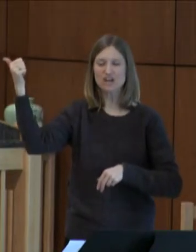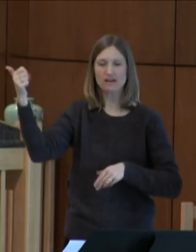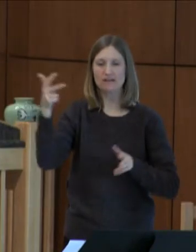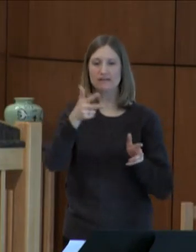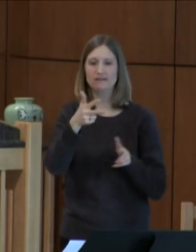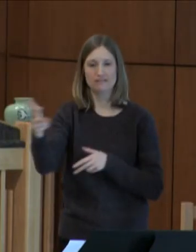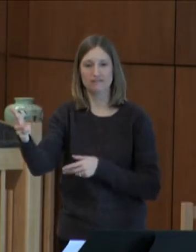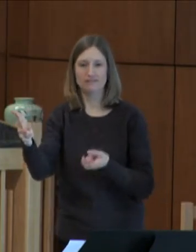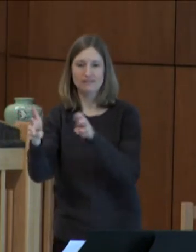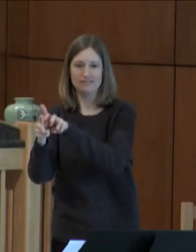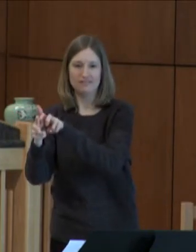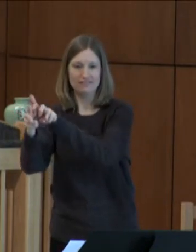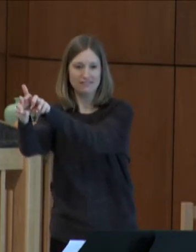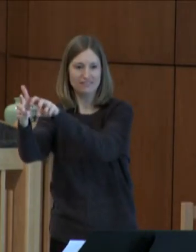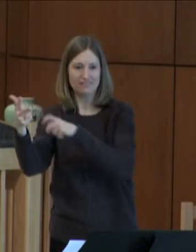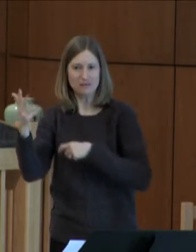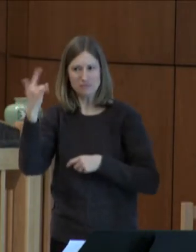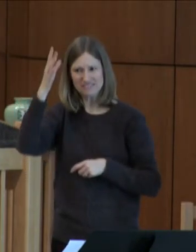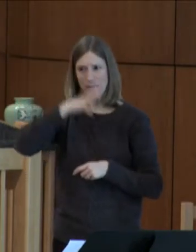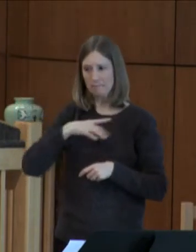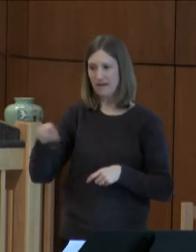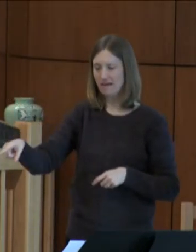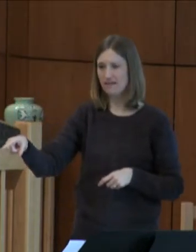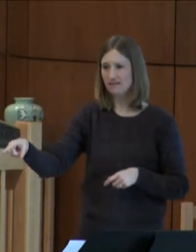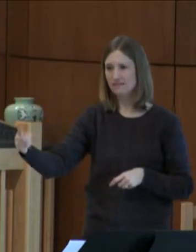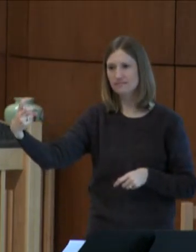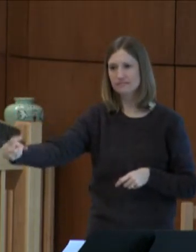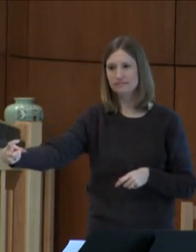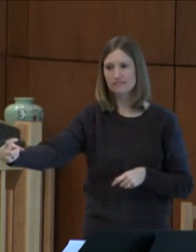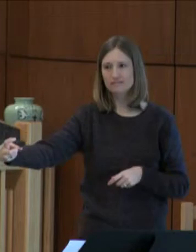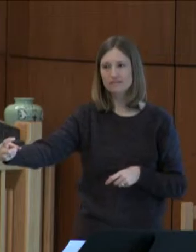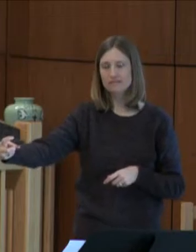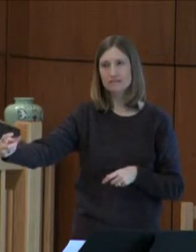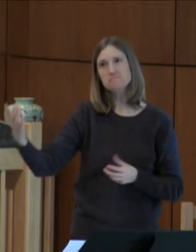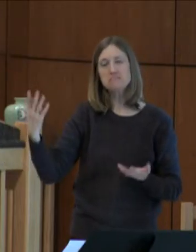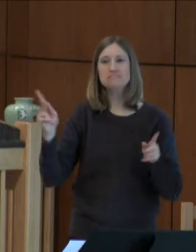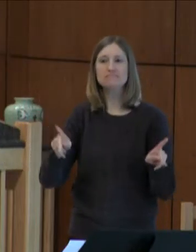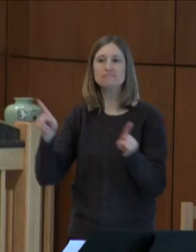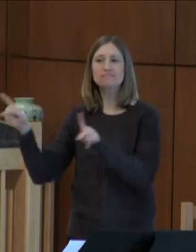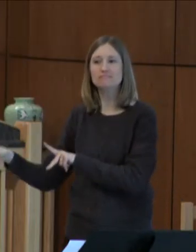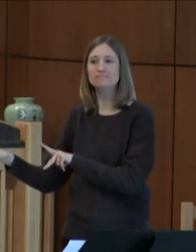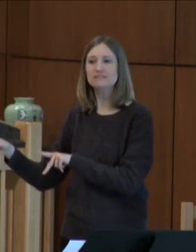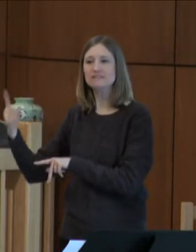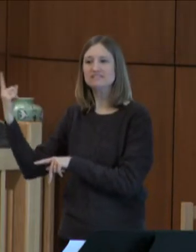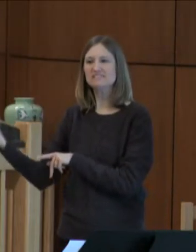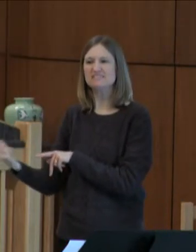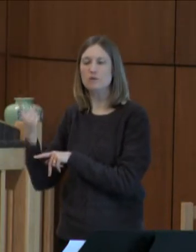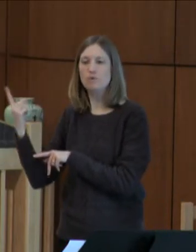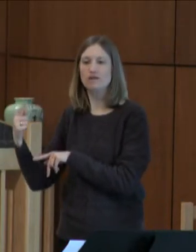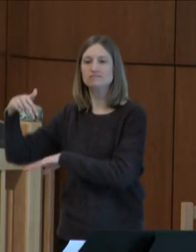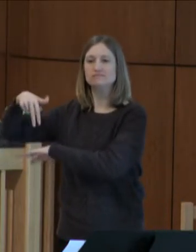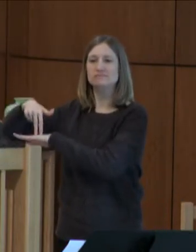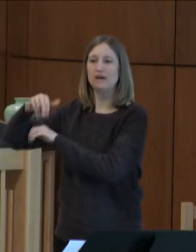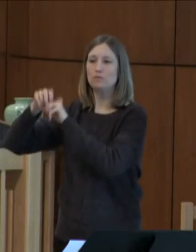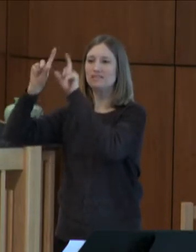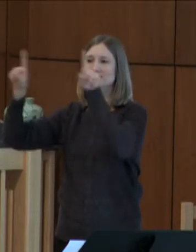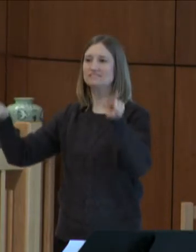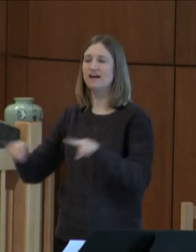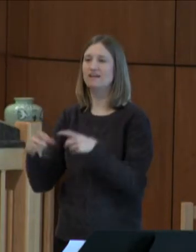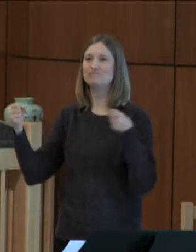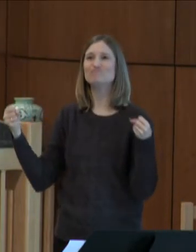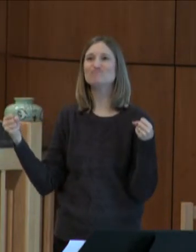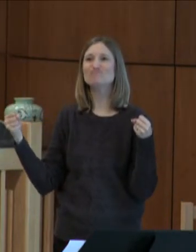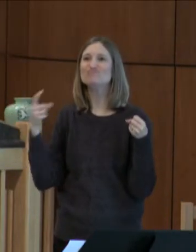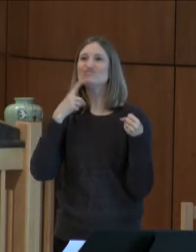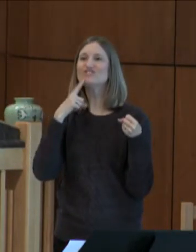Because this man at the entrance to the temple is not unlike people you might see at the entrance to the interstate with a sign that says,